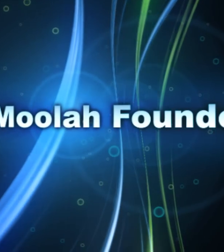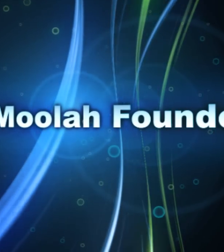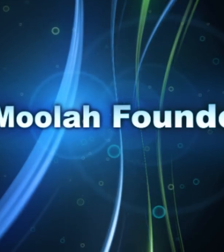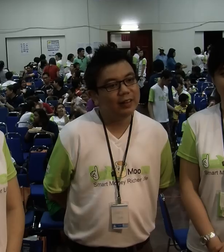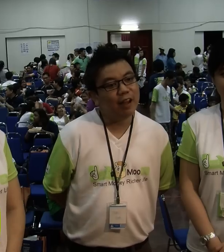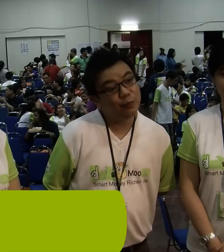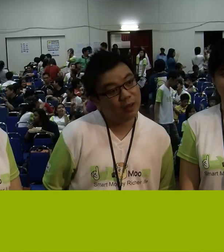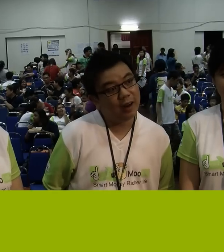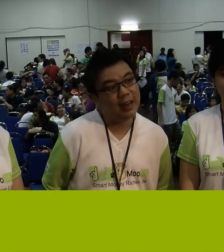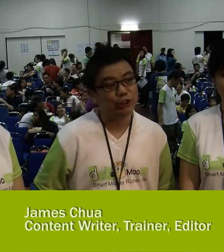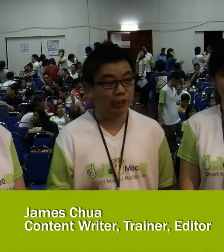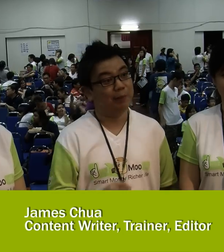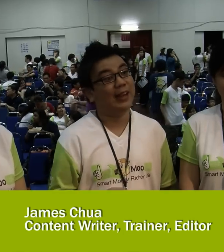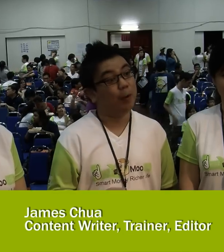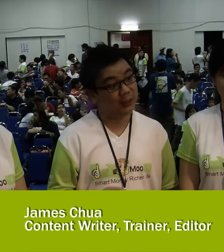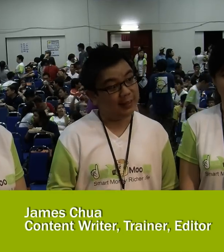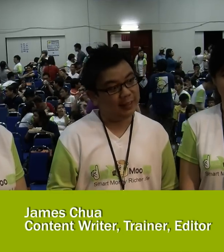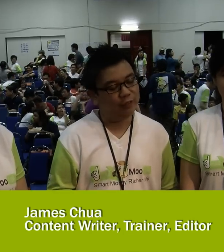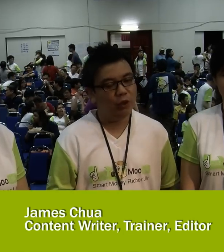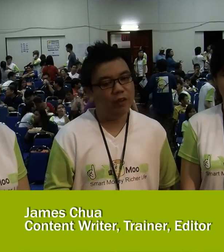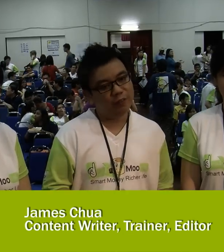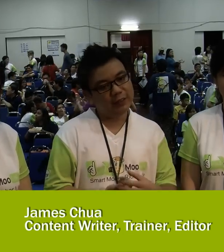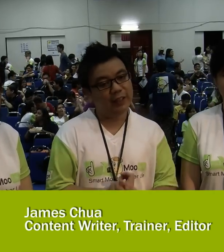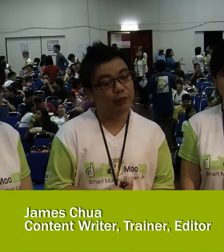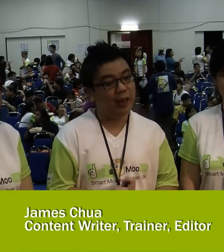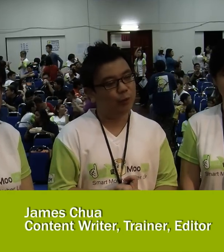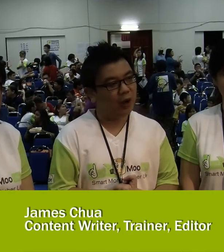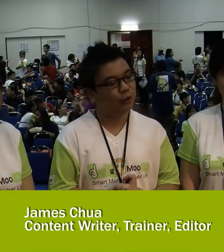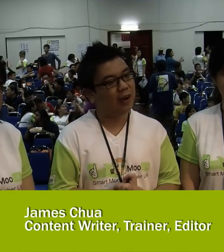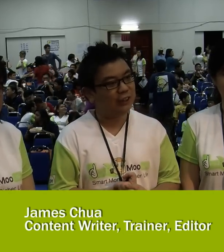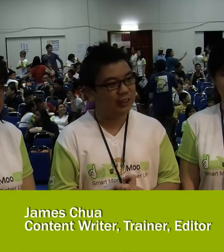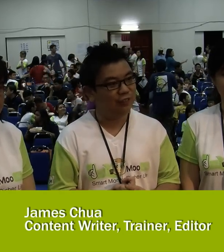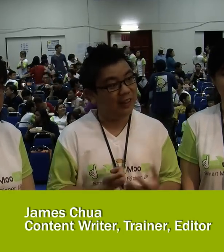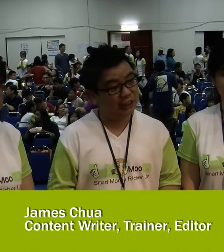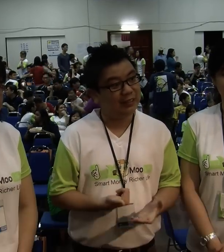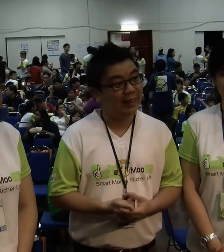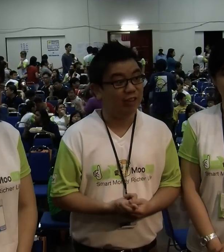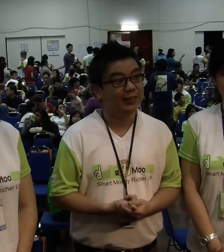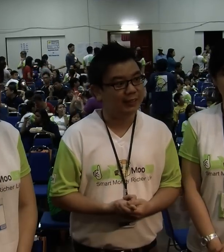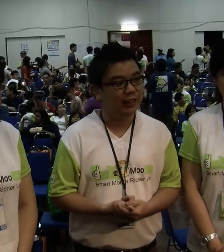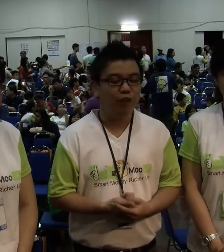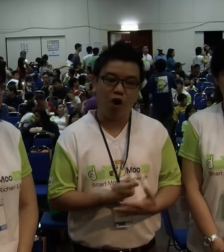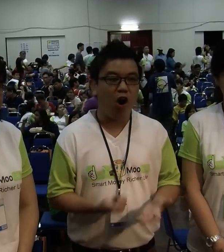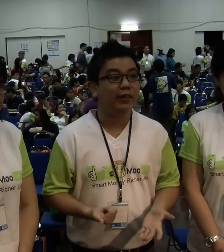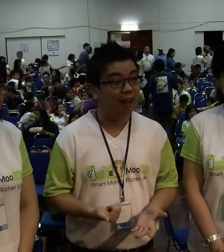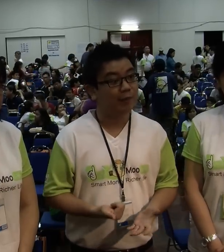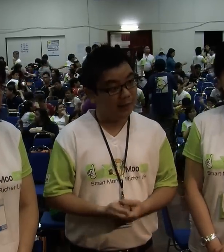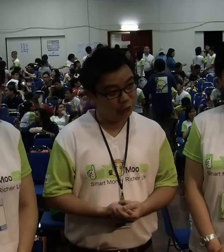Deaf Moulang has three main objectives. Firstly, we want to achieve financial literacy for our deaf relations.